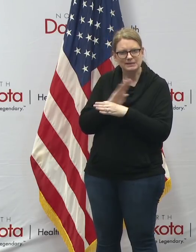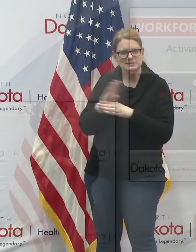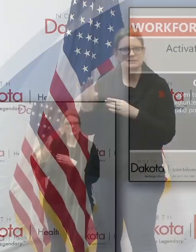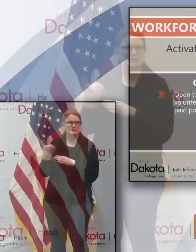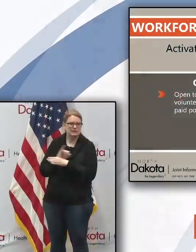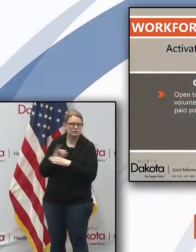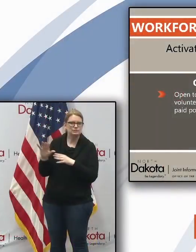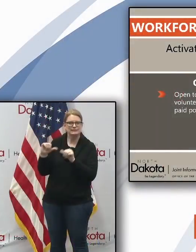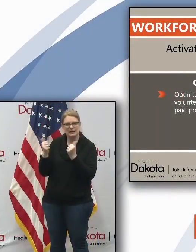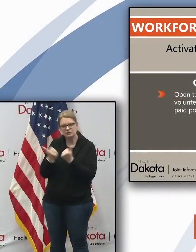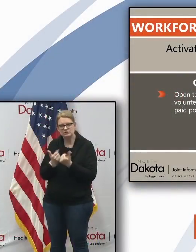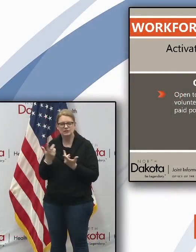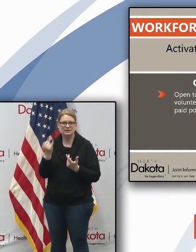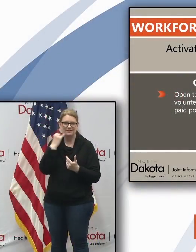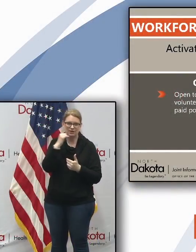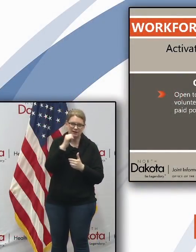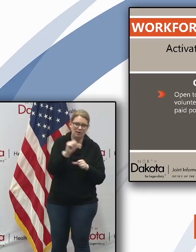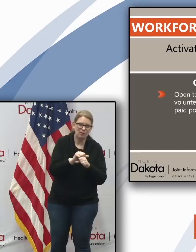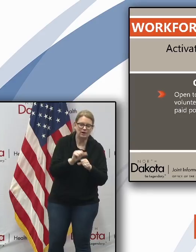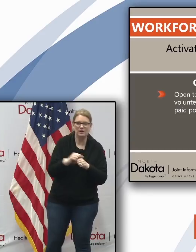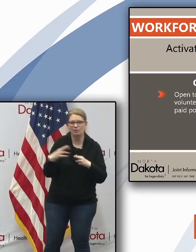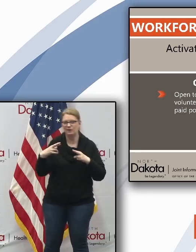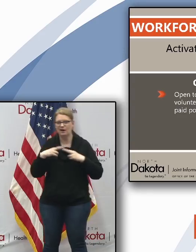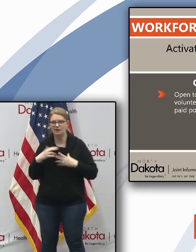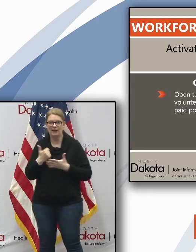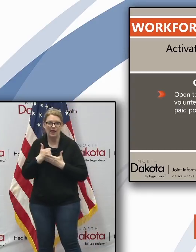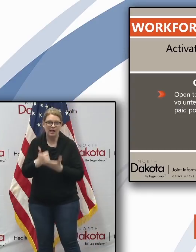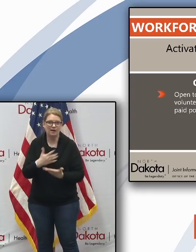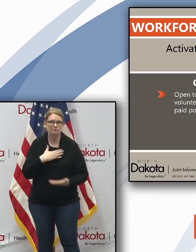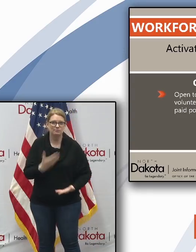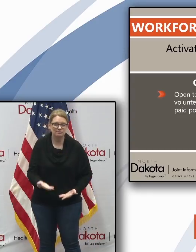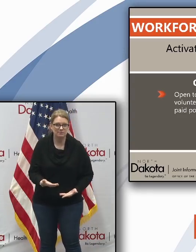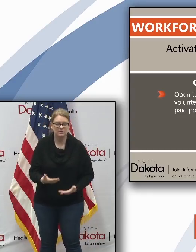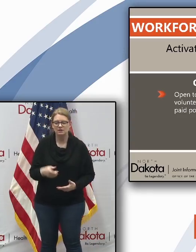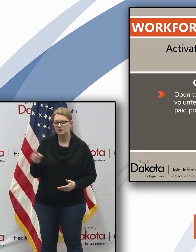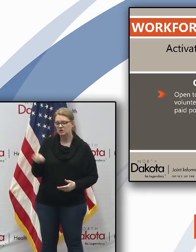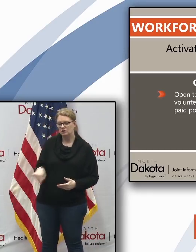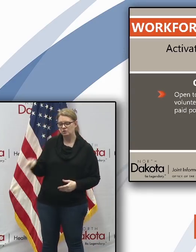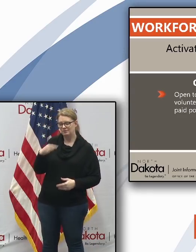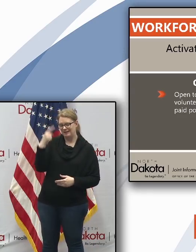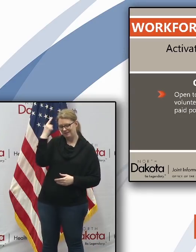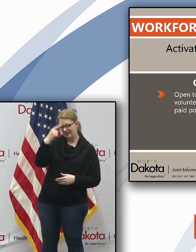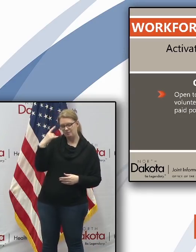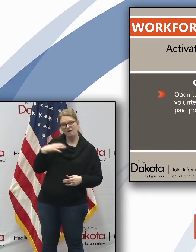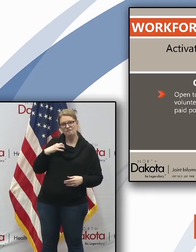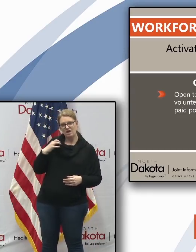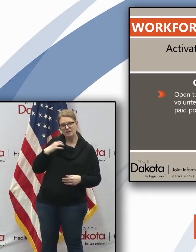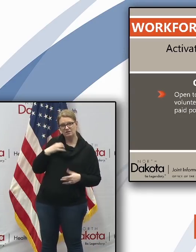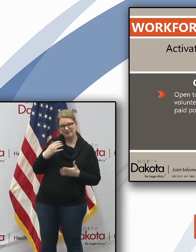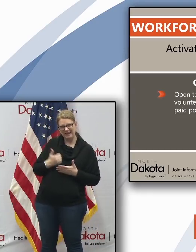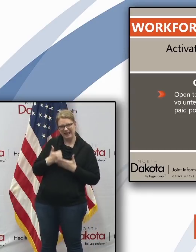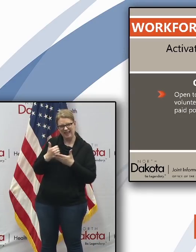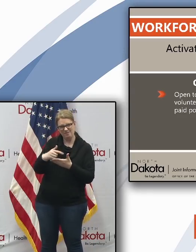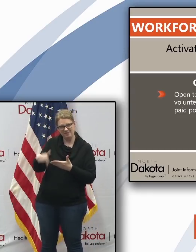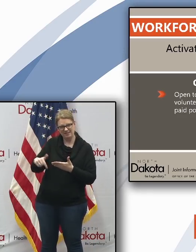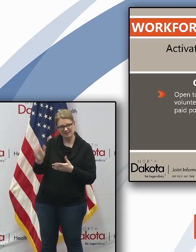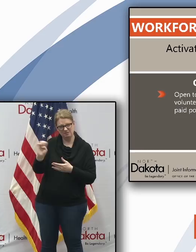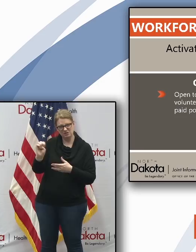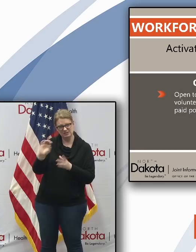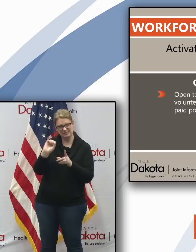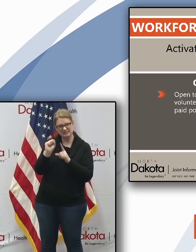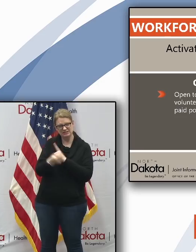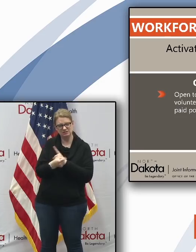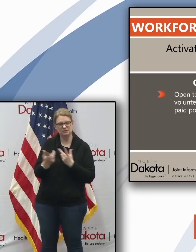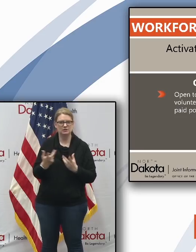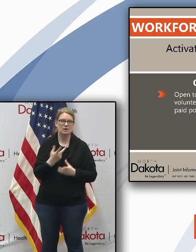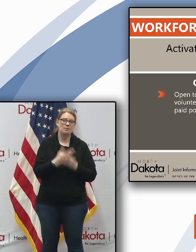and whether you're out of work retired just want to help we ask that you thought thoughtfully consider volunteering help during this emergency situation we're